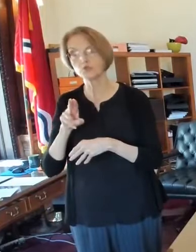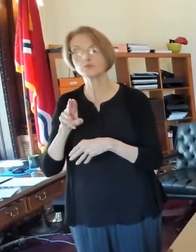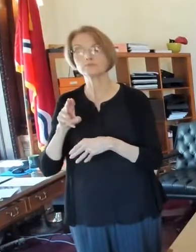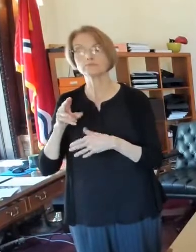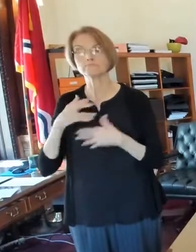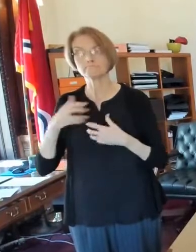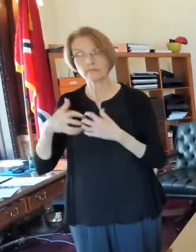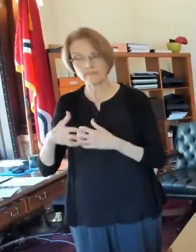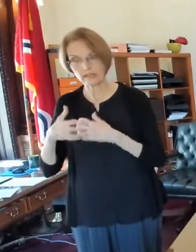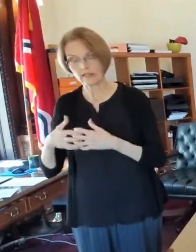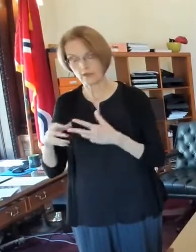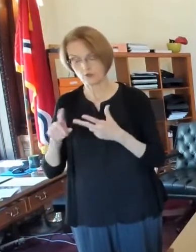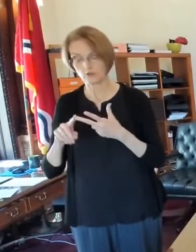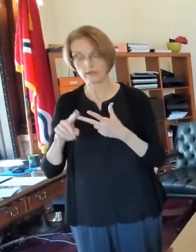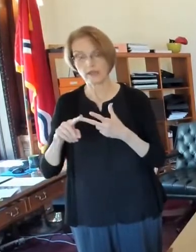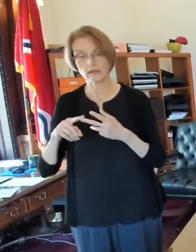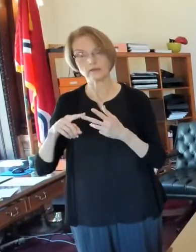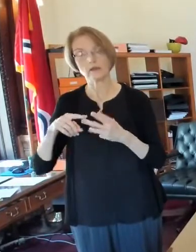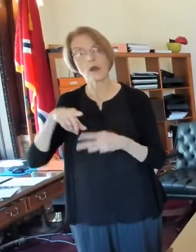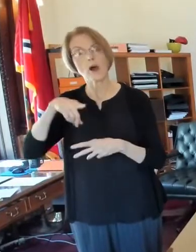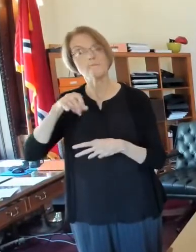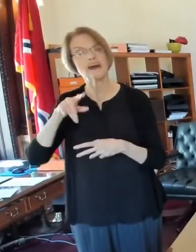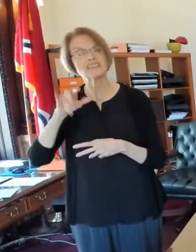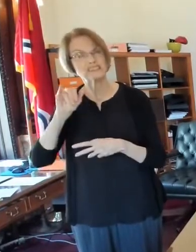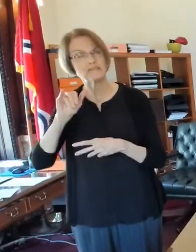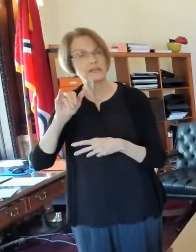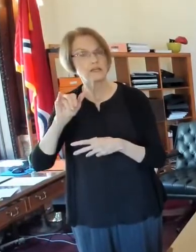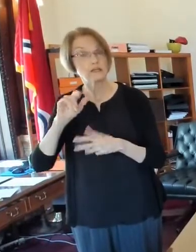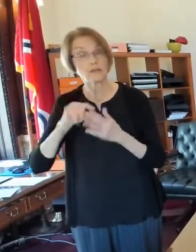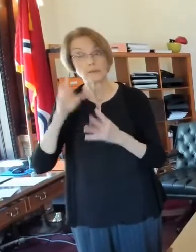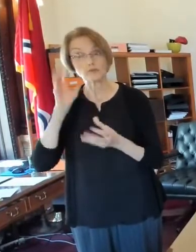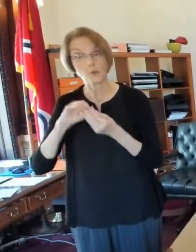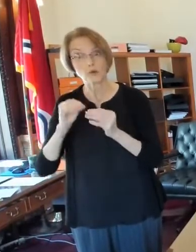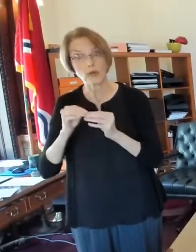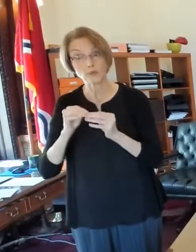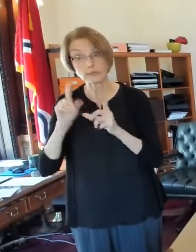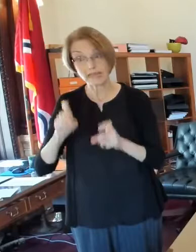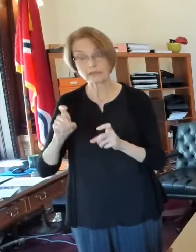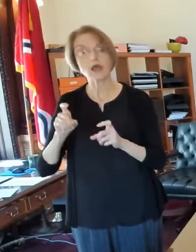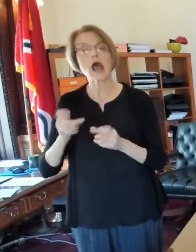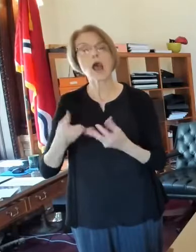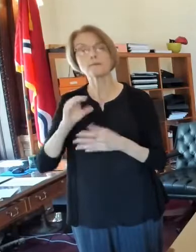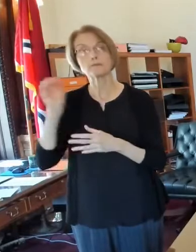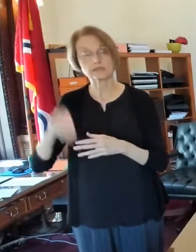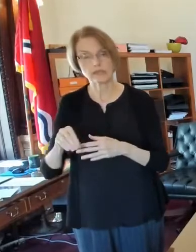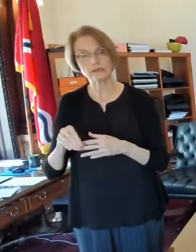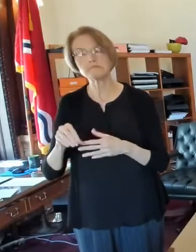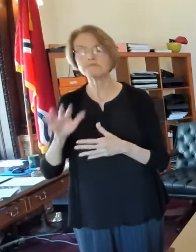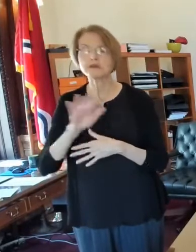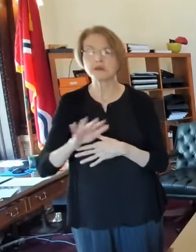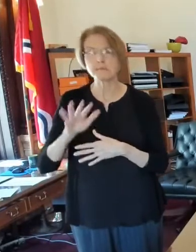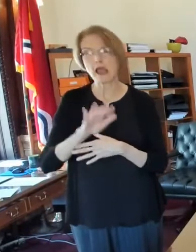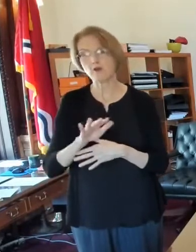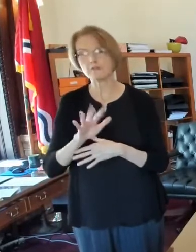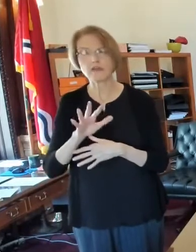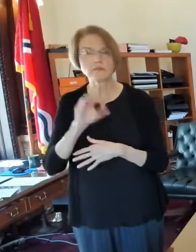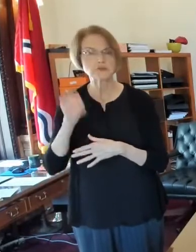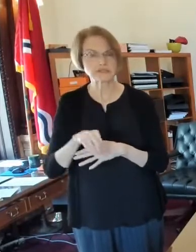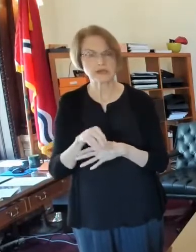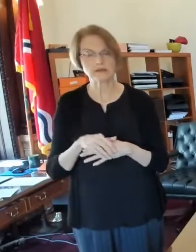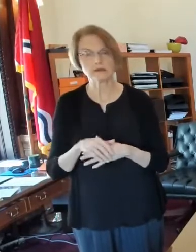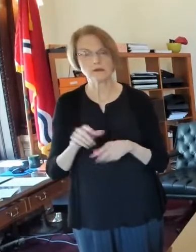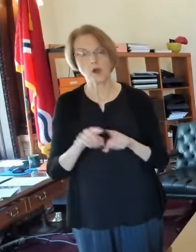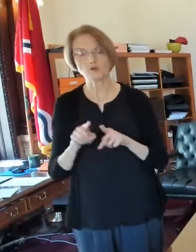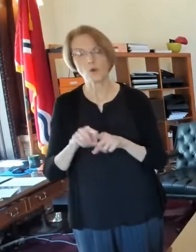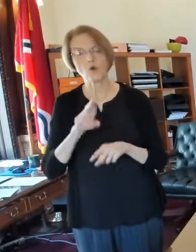Now your positivity rate, ours has been running right around five percent, even a little lower than five percent. We also look at the R naught. That's